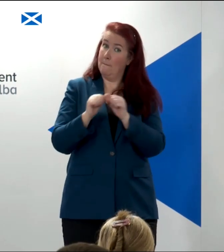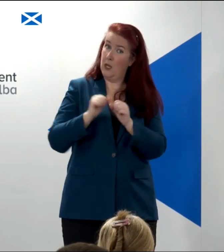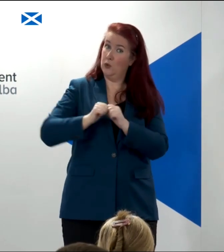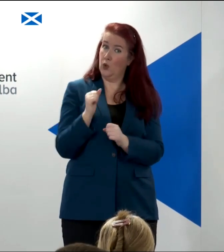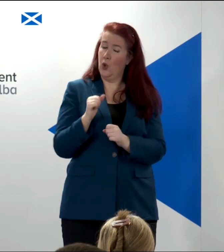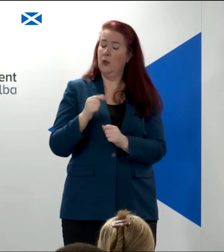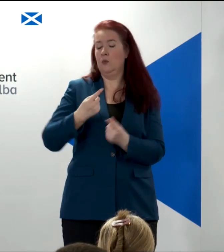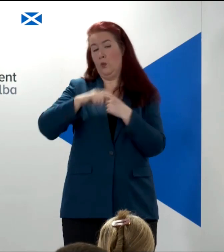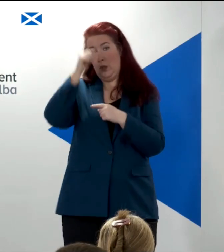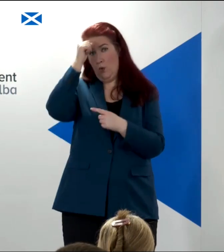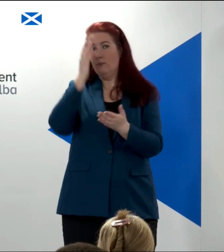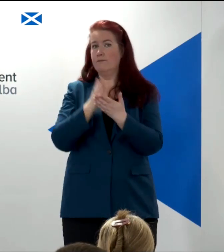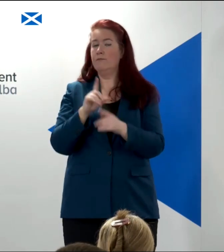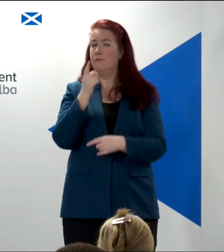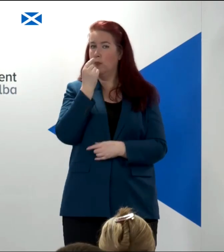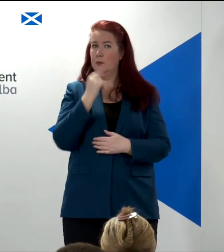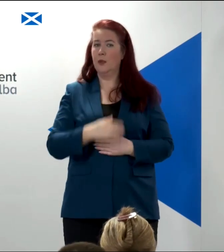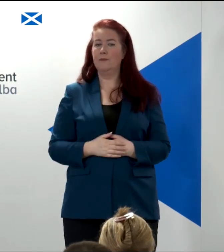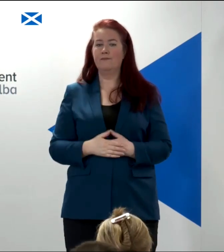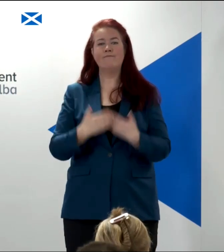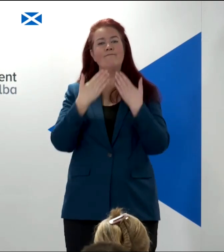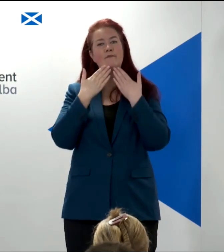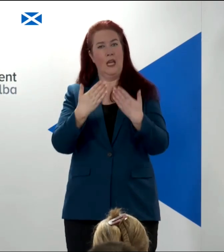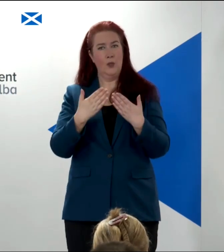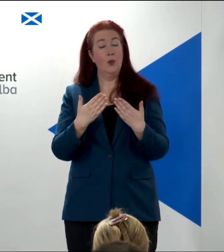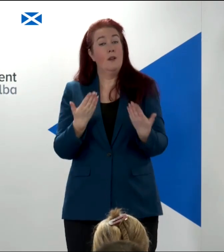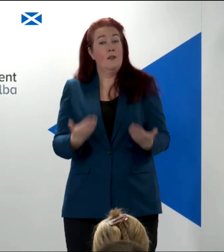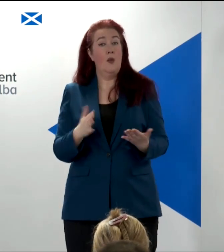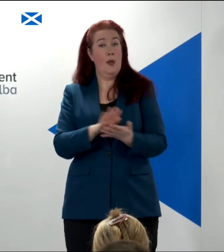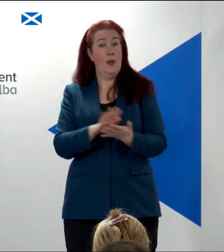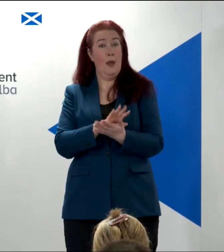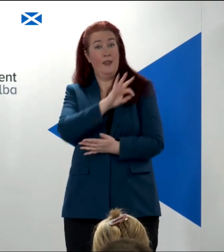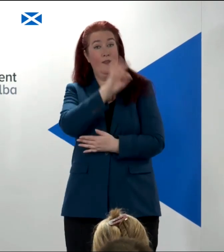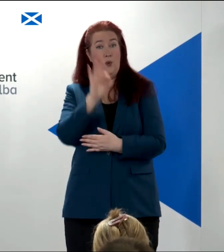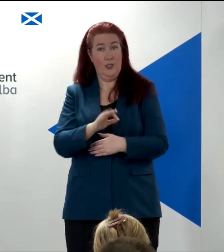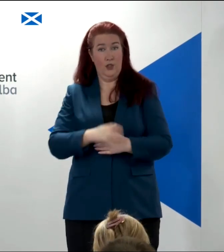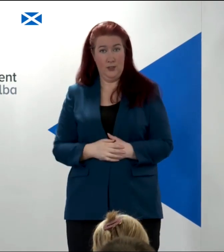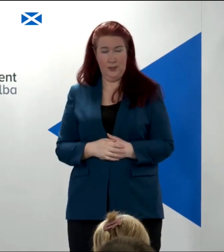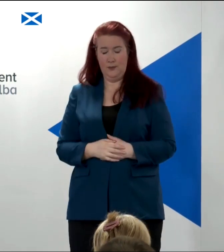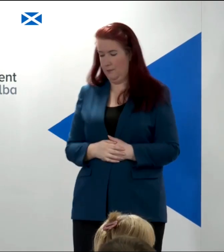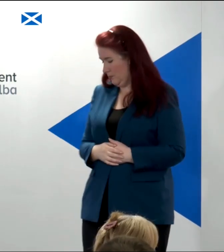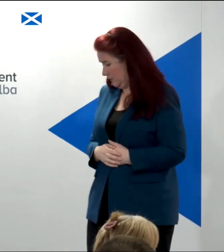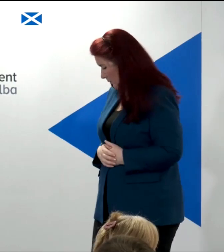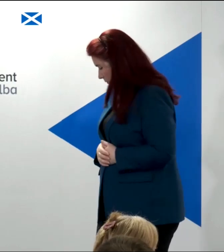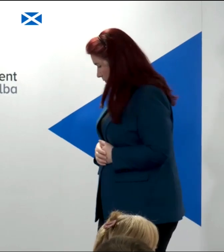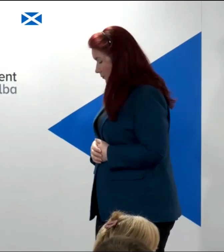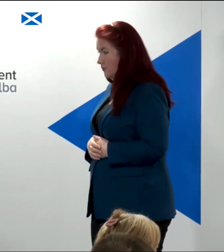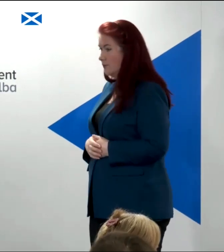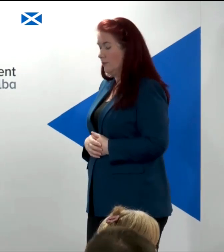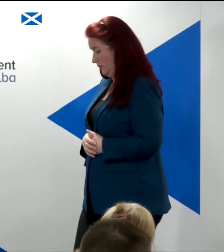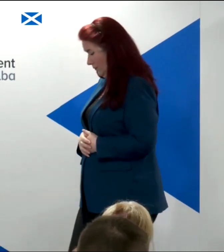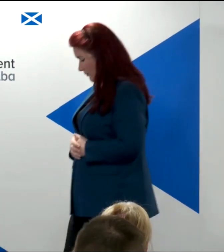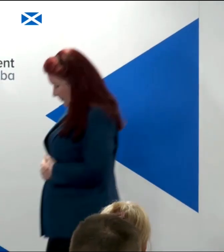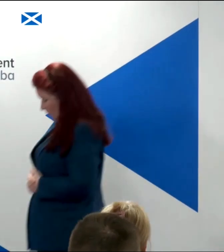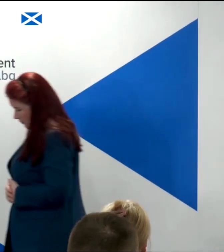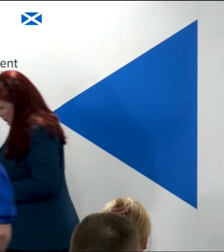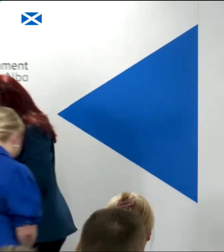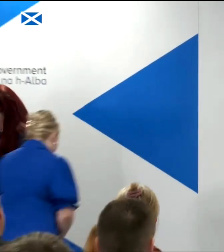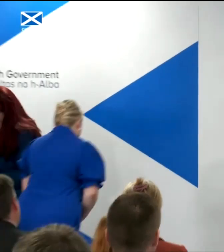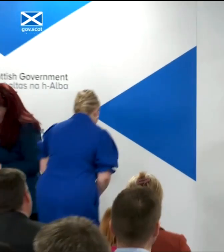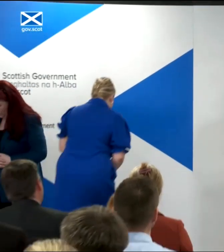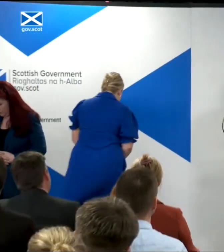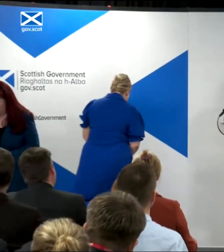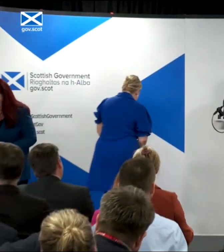is possible. Thank you and I'm more than happy to take questions. I'll take questions from the floor. We do have